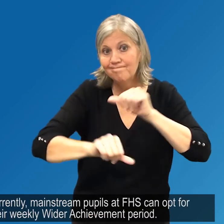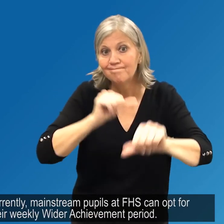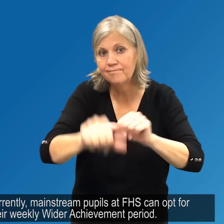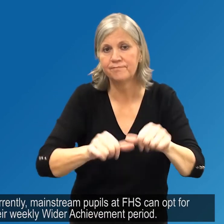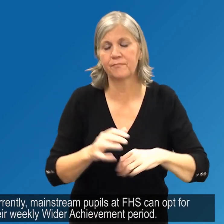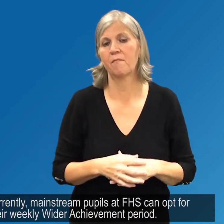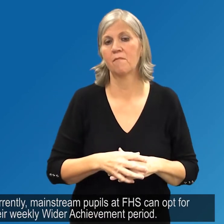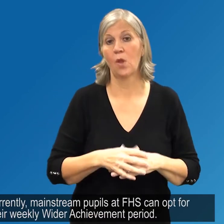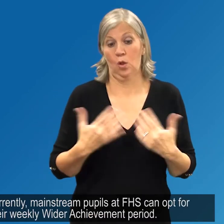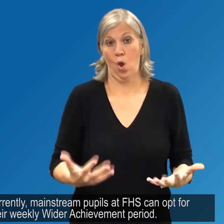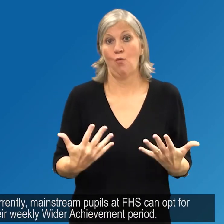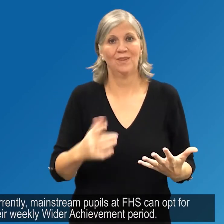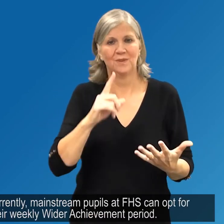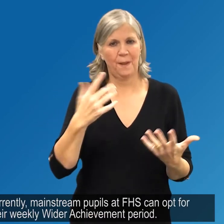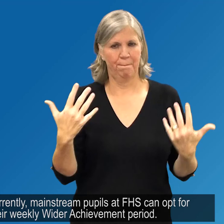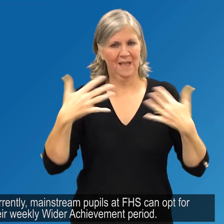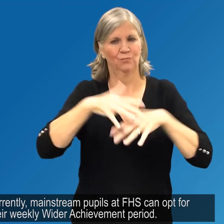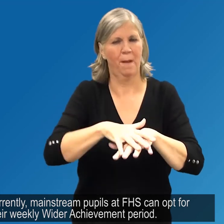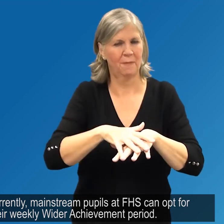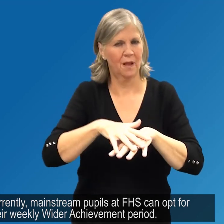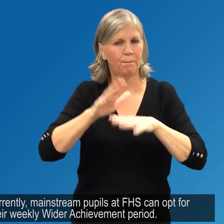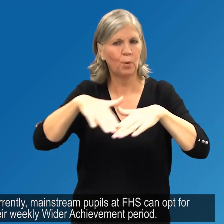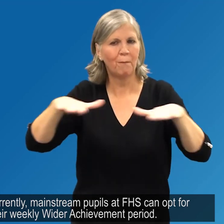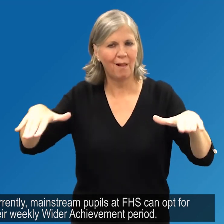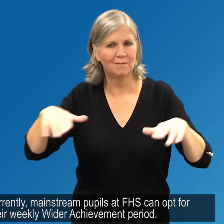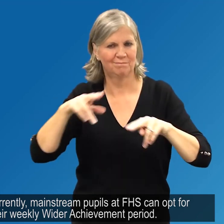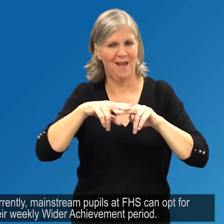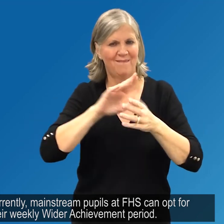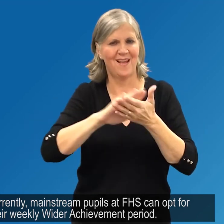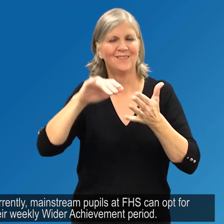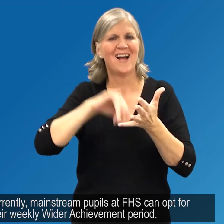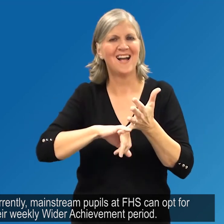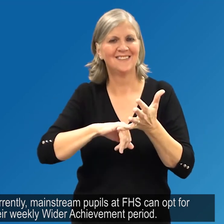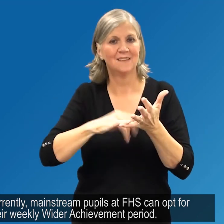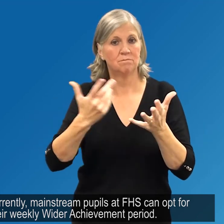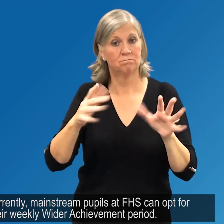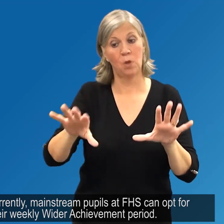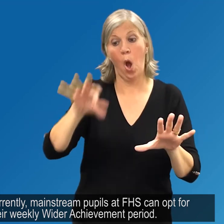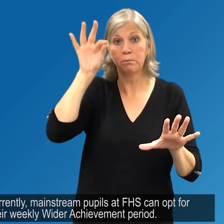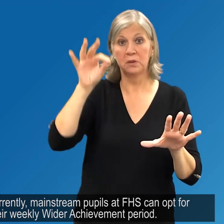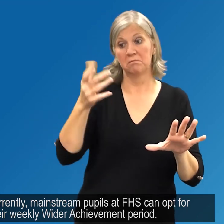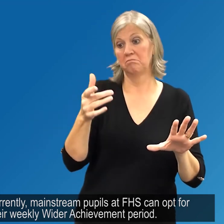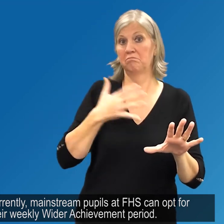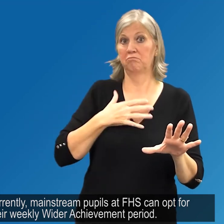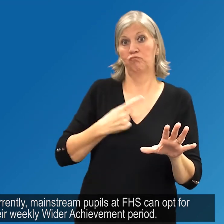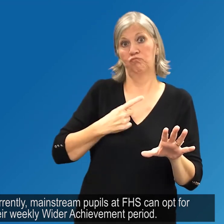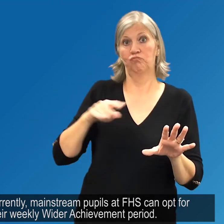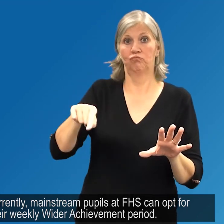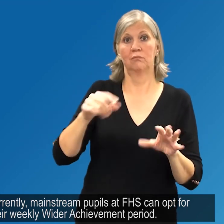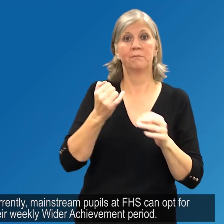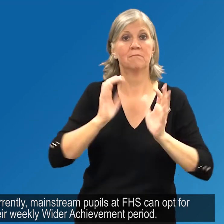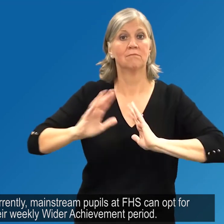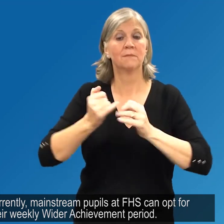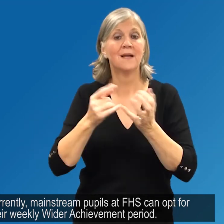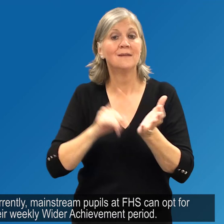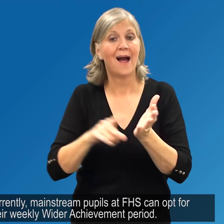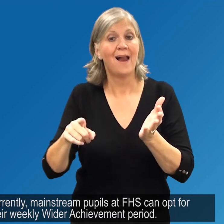Progress notes. Currently mainstream pupils at Falkirk High School can opt for BSL during their weekly wider achievement